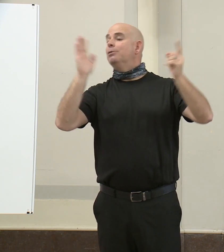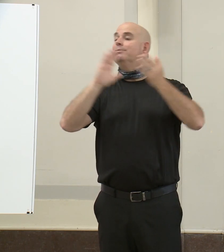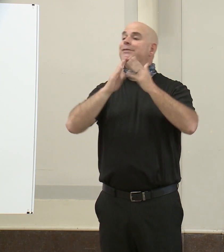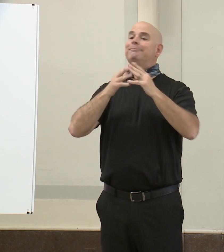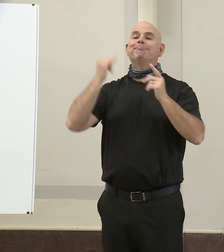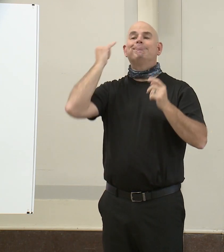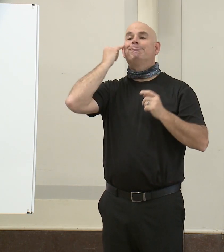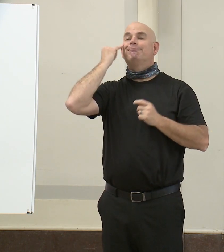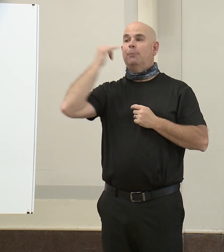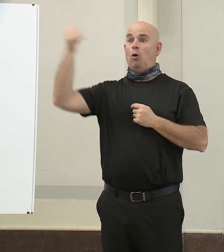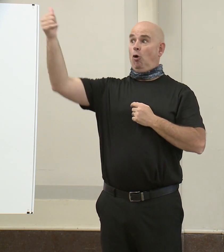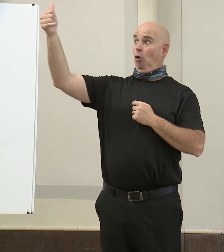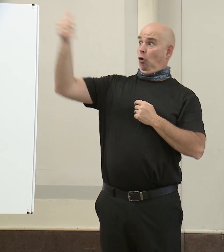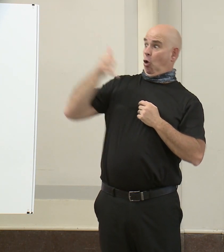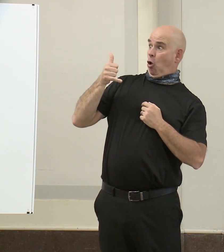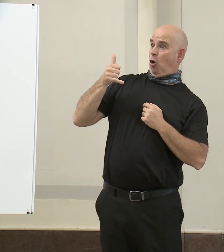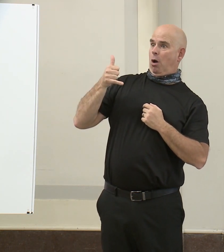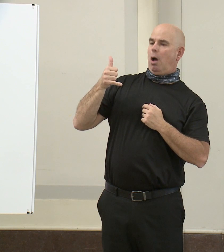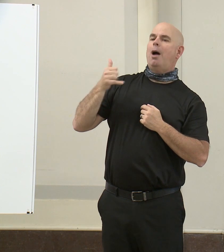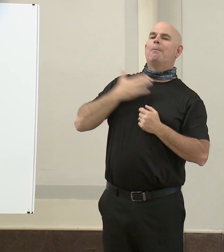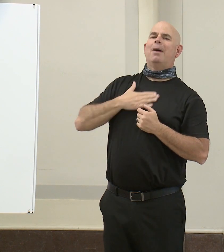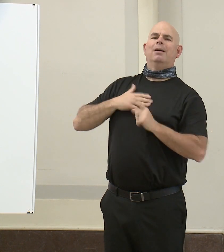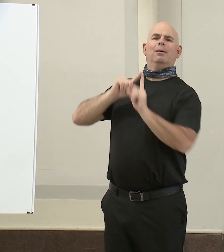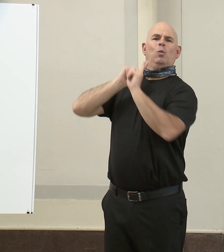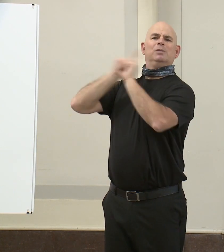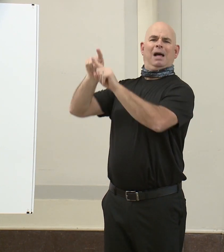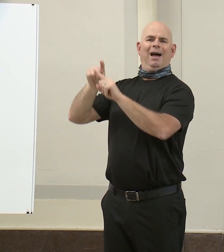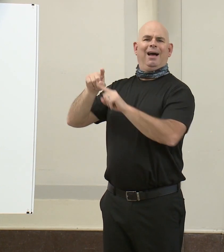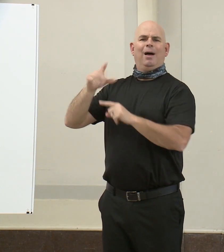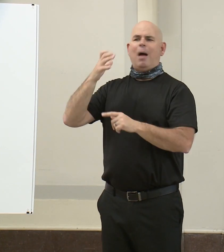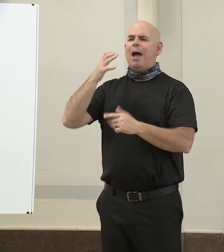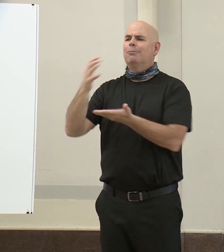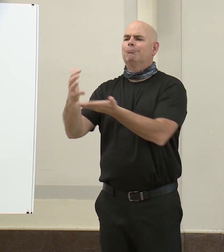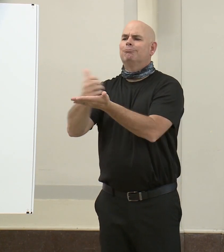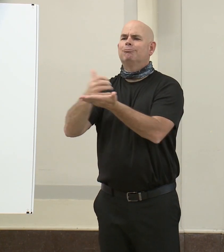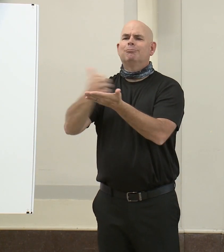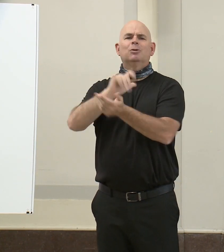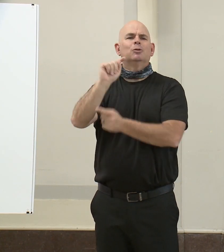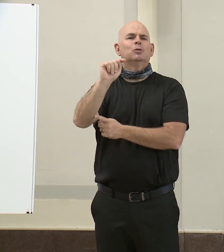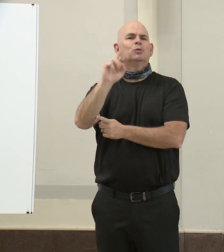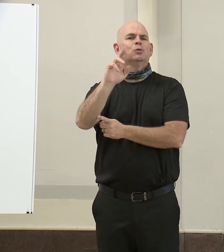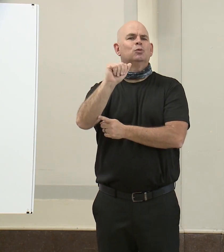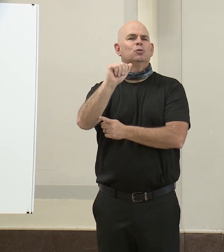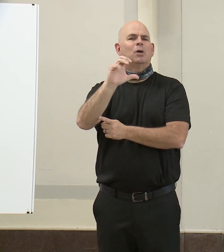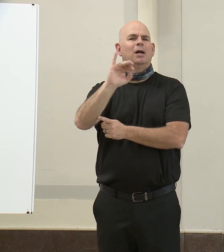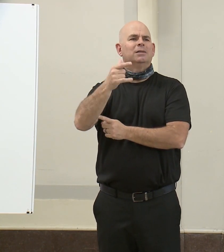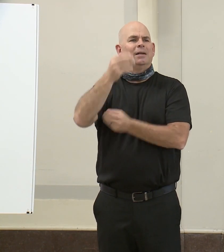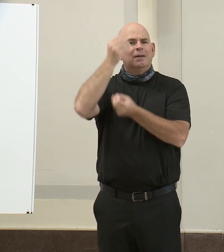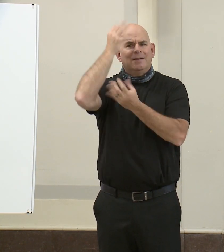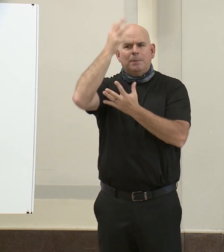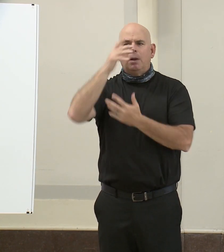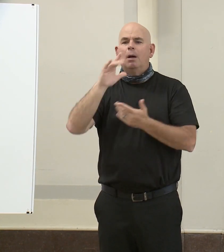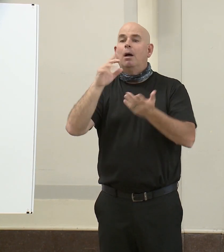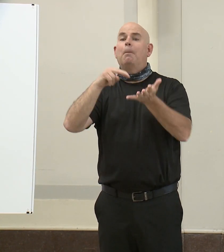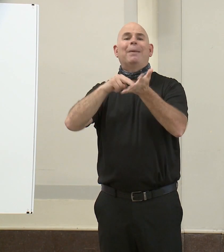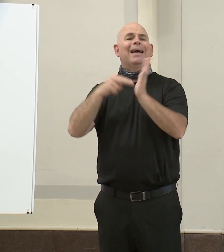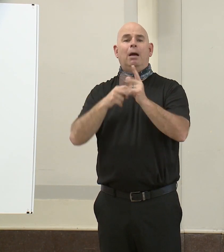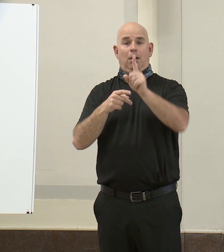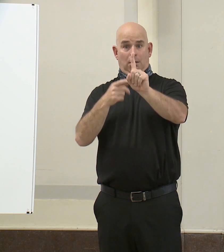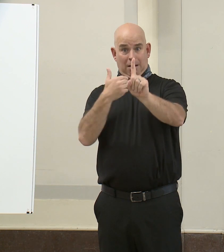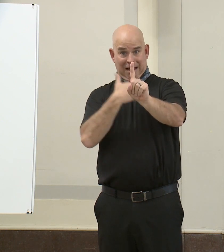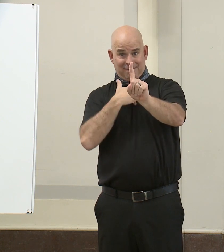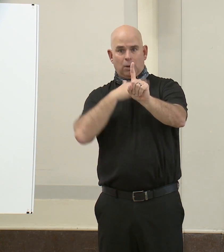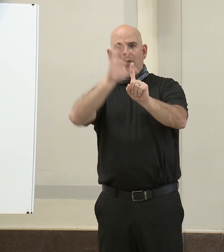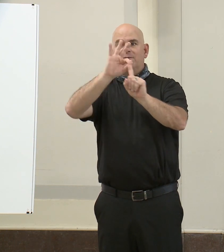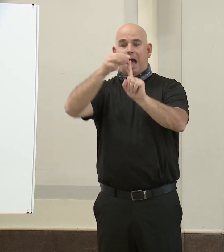First, they are calling to let you know that you or someone you have been in close contact with is positive for COVID-19. This will